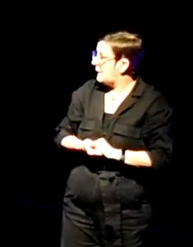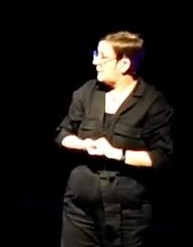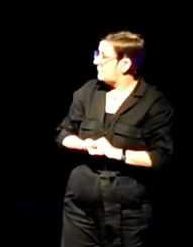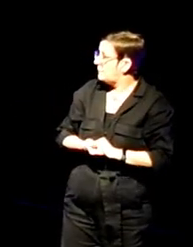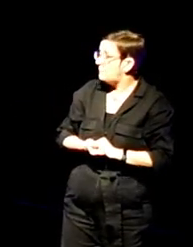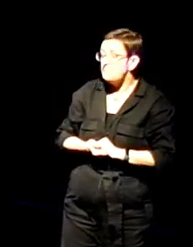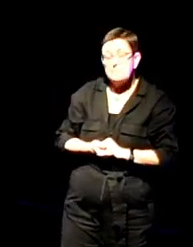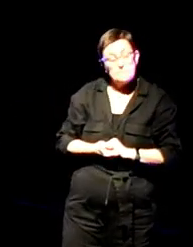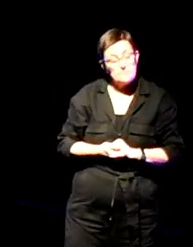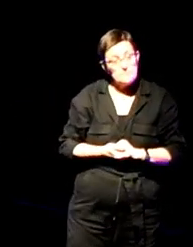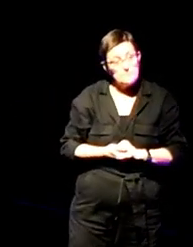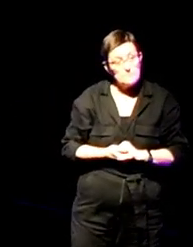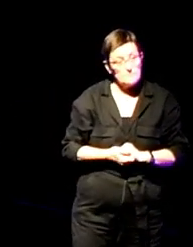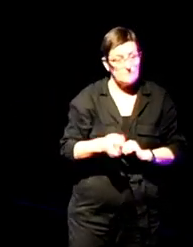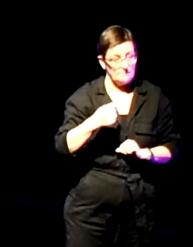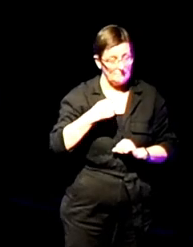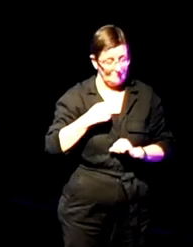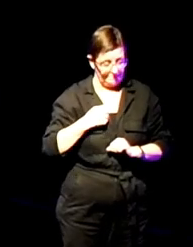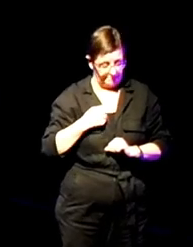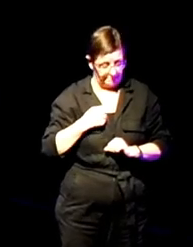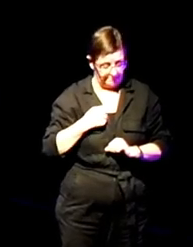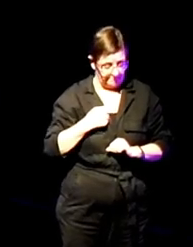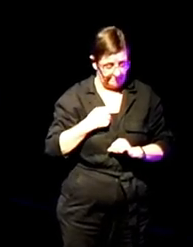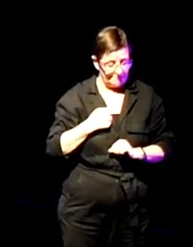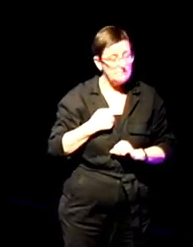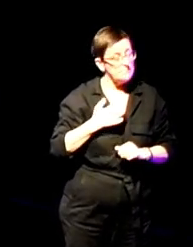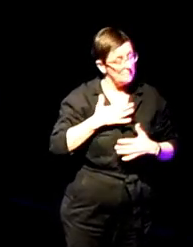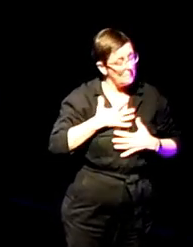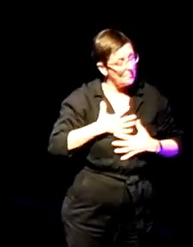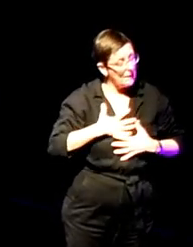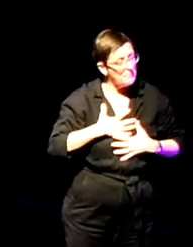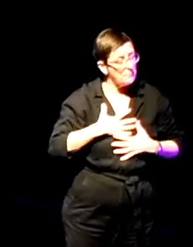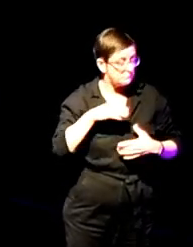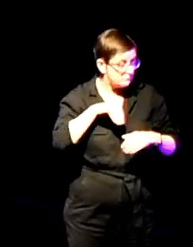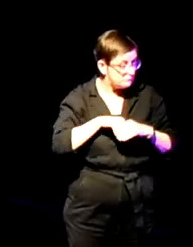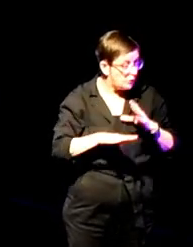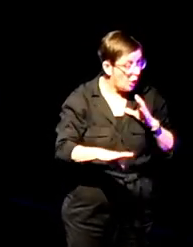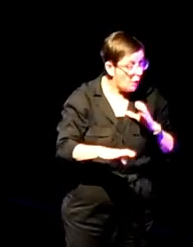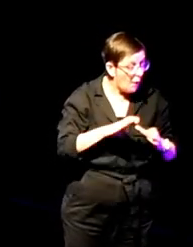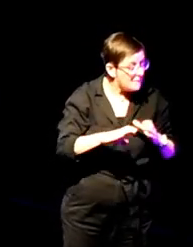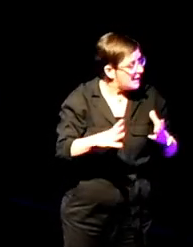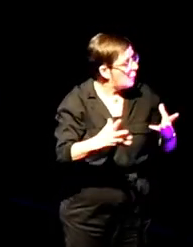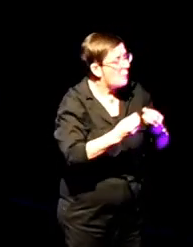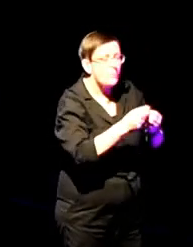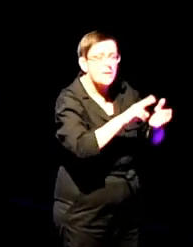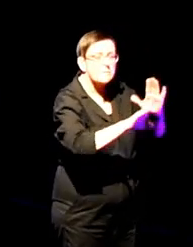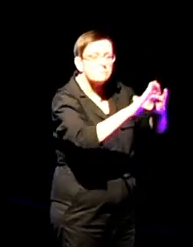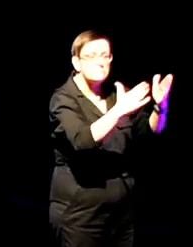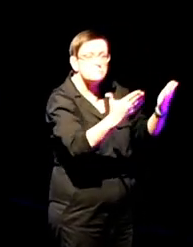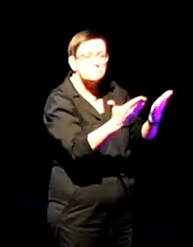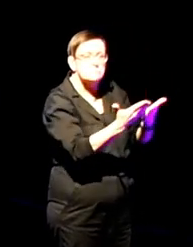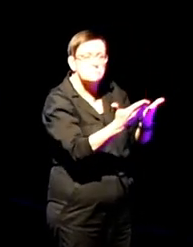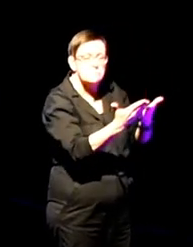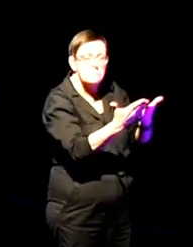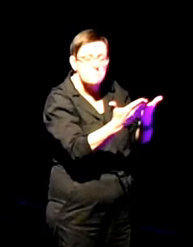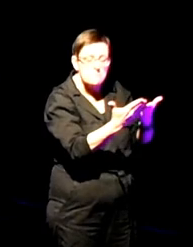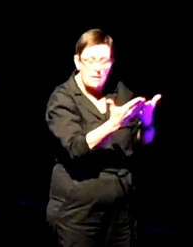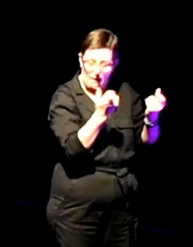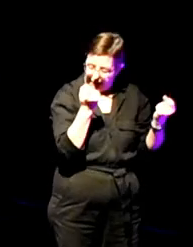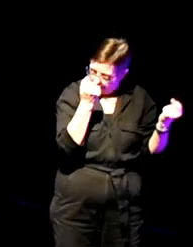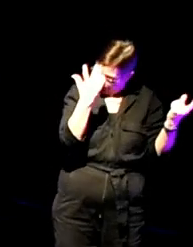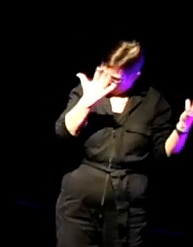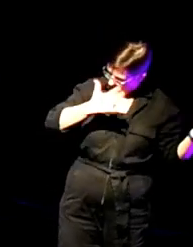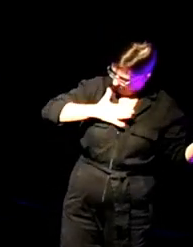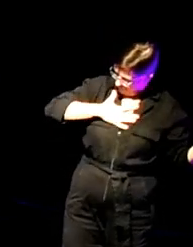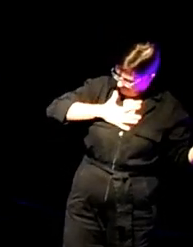Somehow, the further I bring my body into conversation with nature. The more legible it becomes